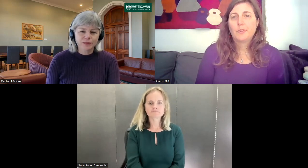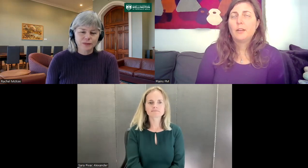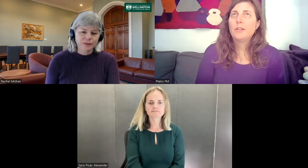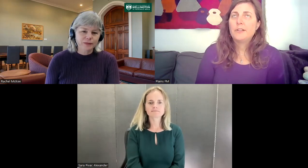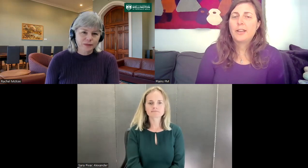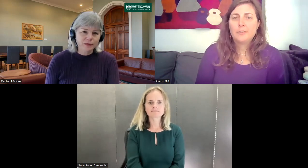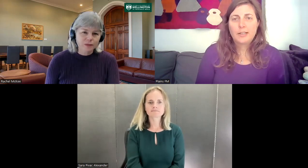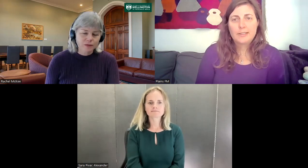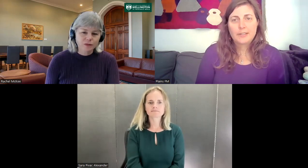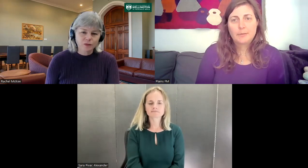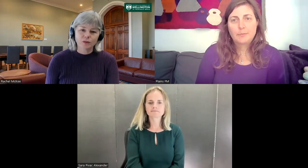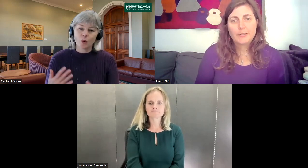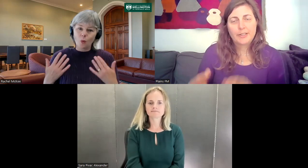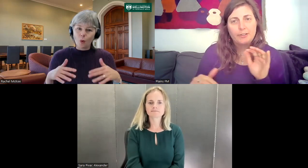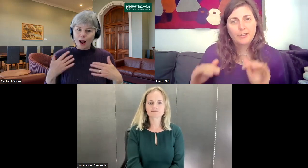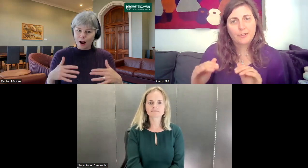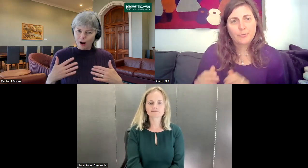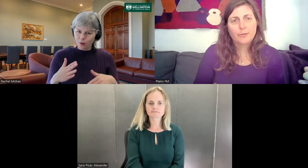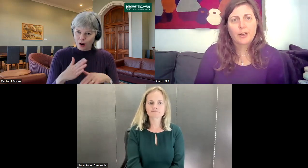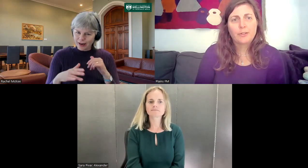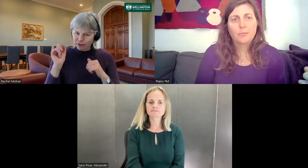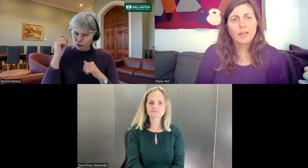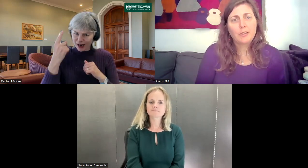Goodness, I hadn't realized the percentage difference was quite so big.